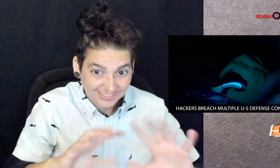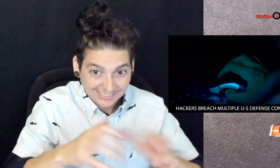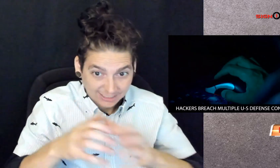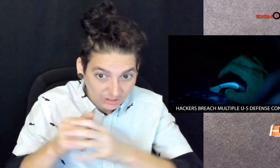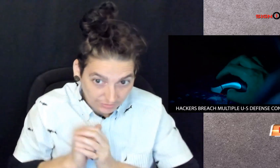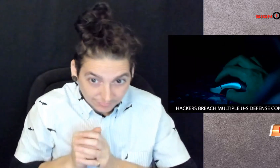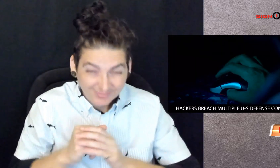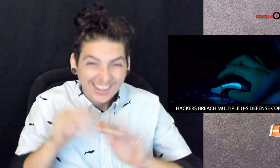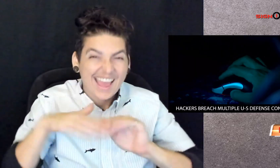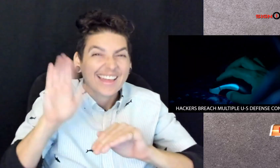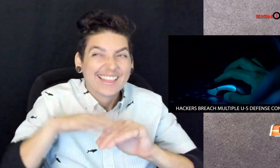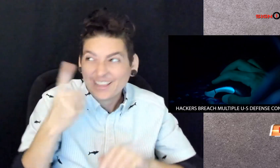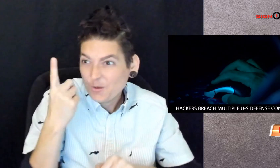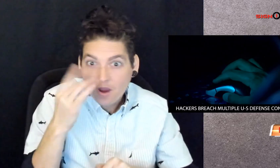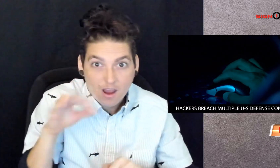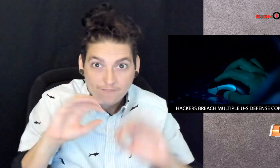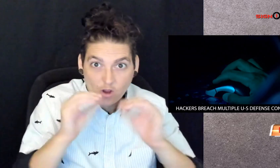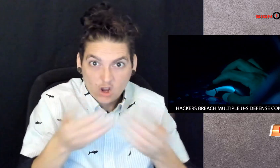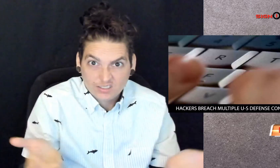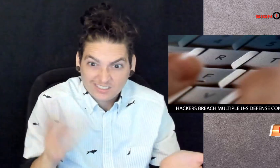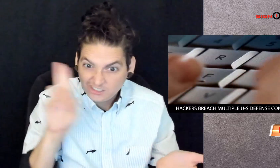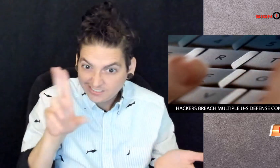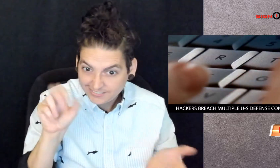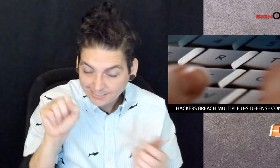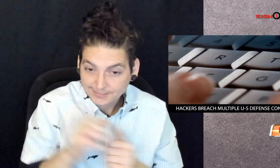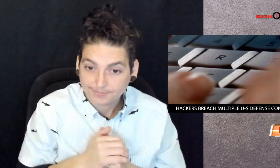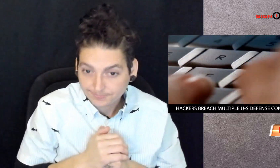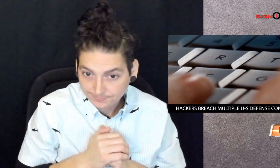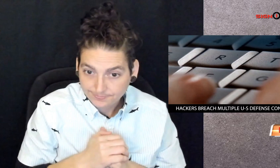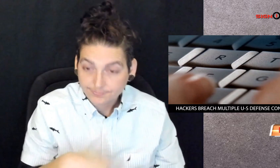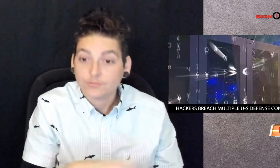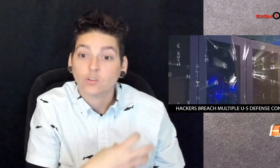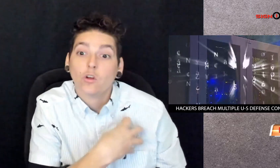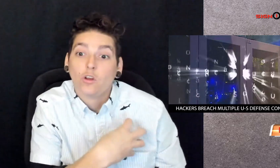sectors. And at least one of those organizations is in the U.S.